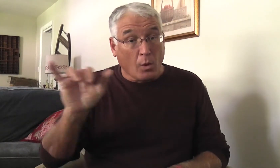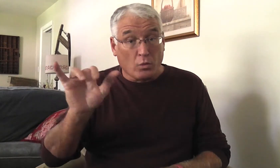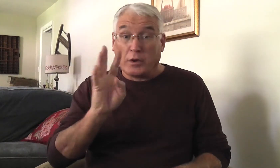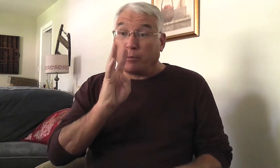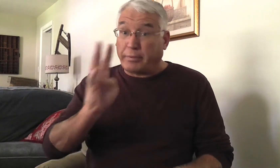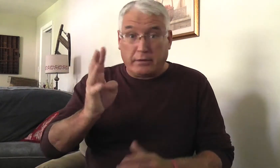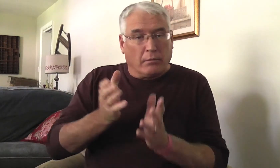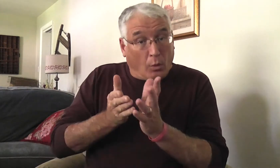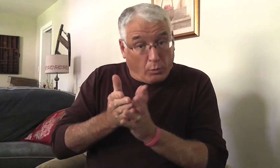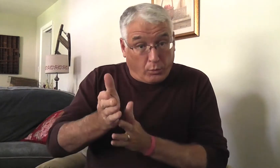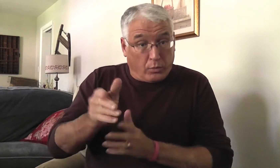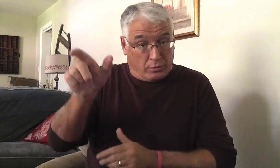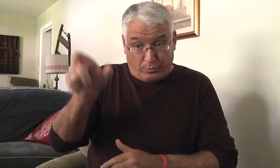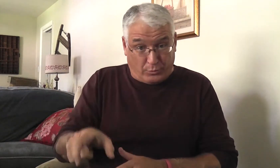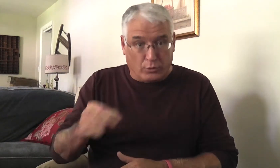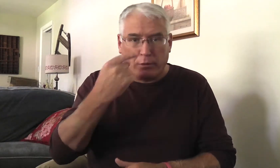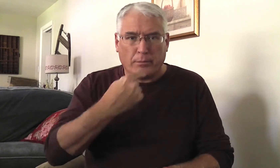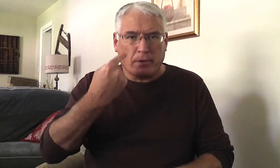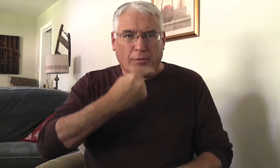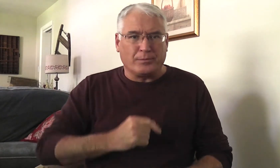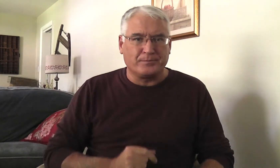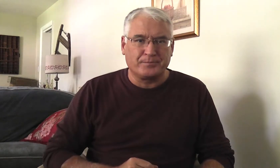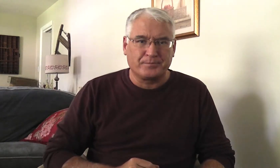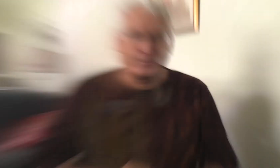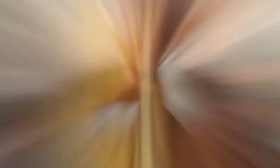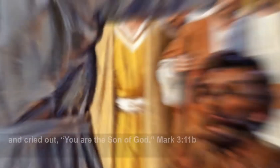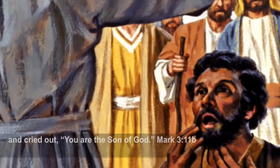their movements, and also speak through that person.